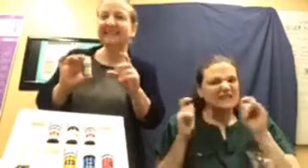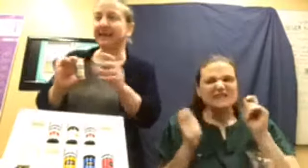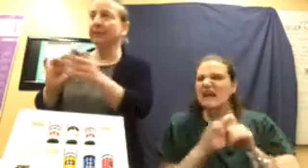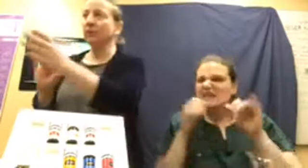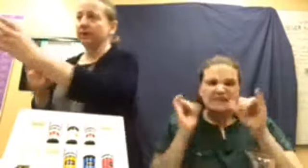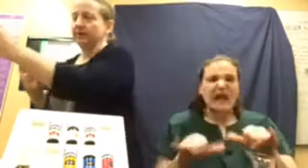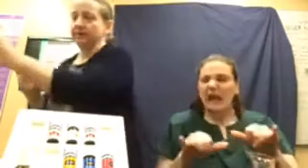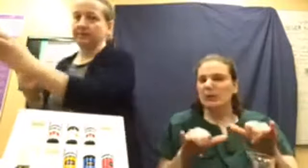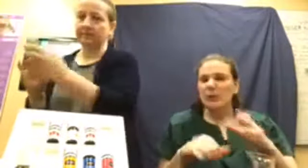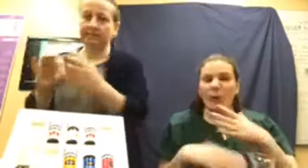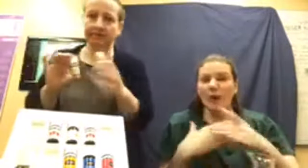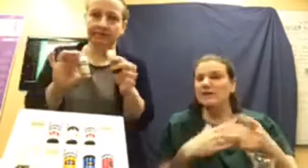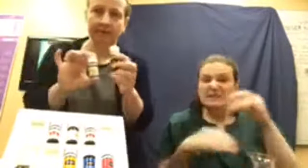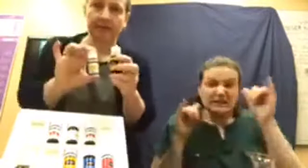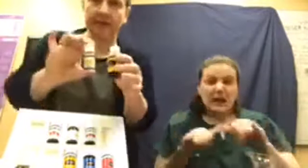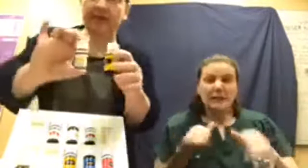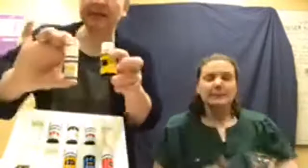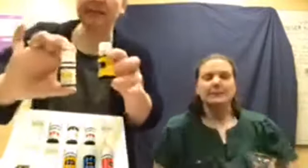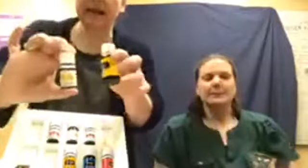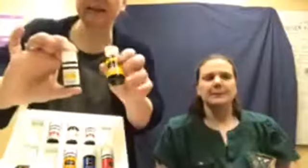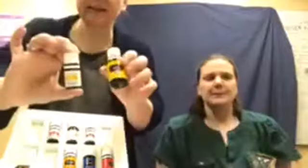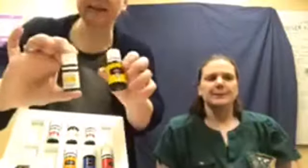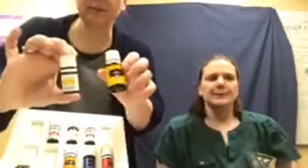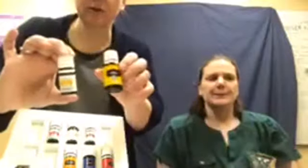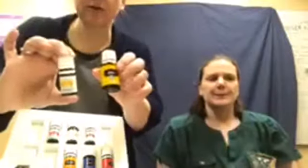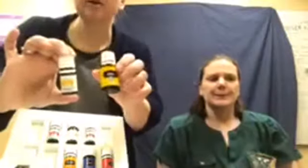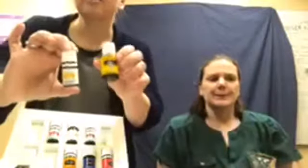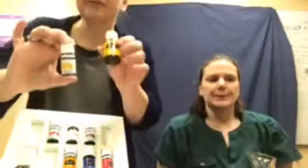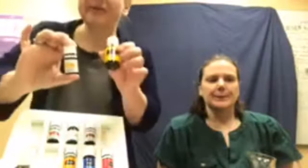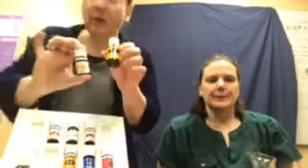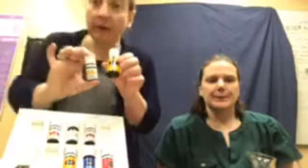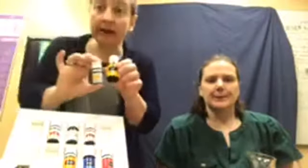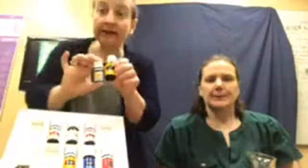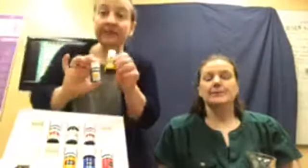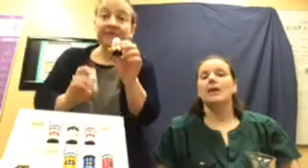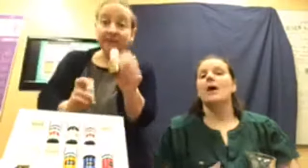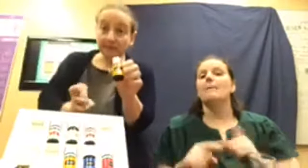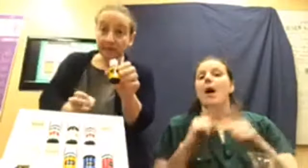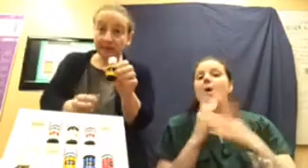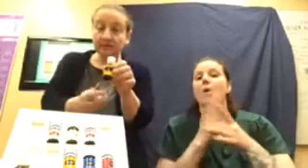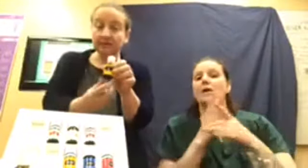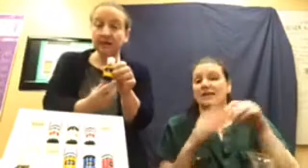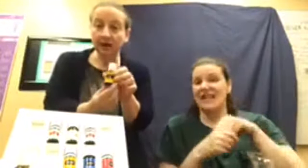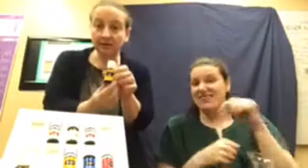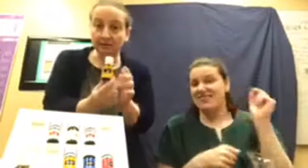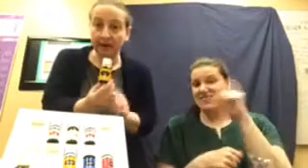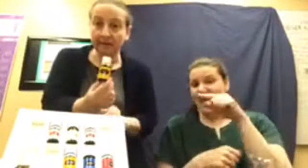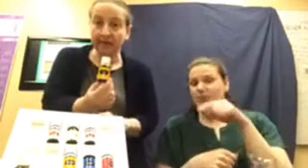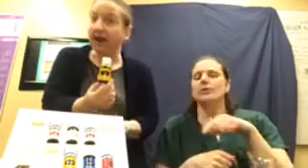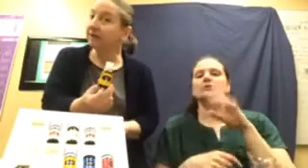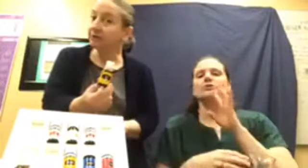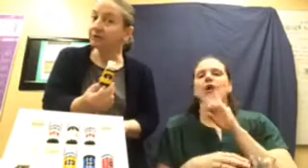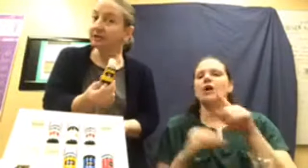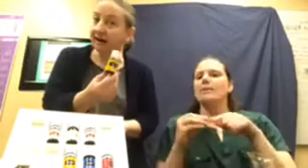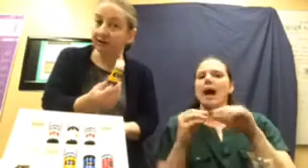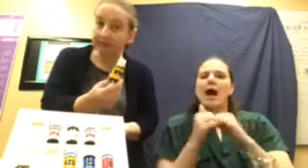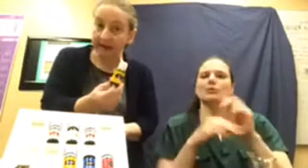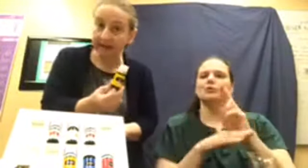same oil. Exactly the same oil, but the oil in this one talks about how to use it aromatically